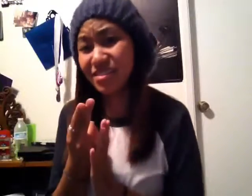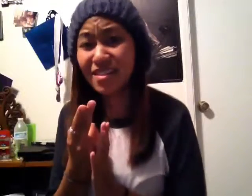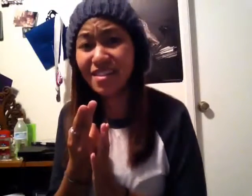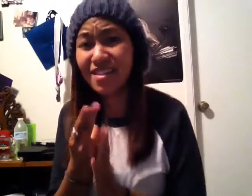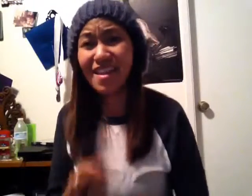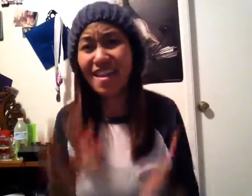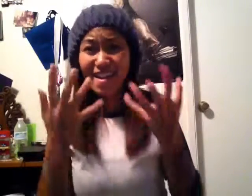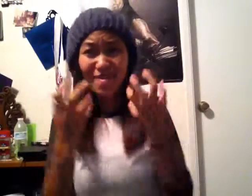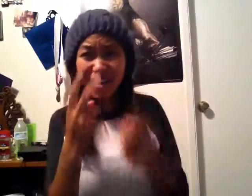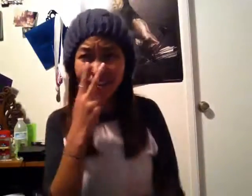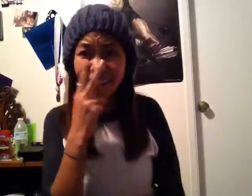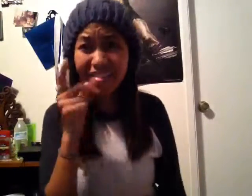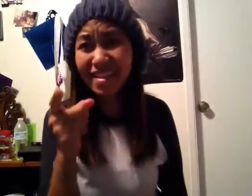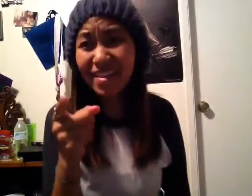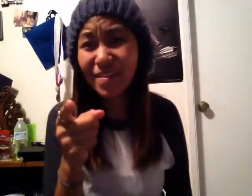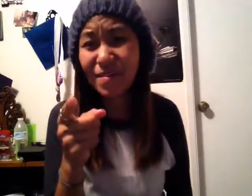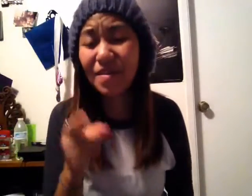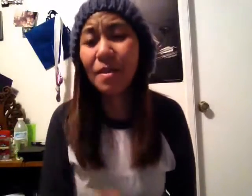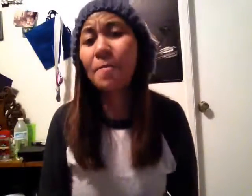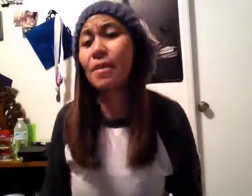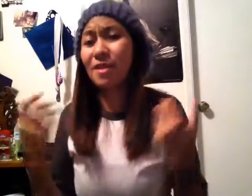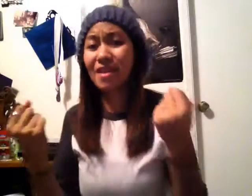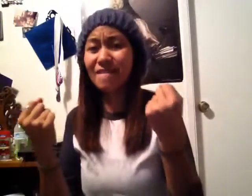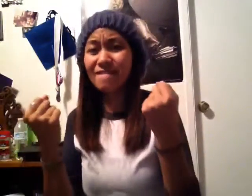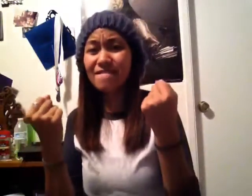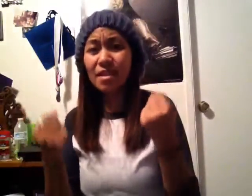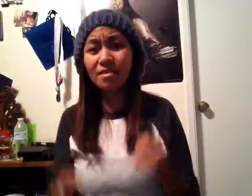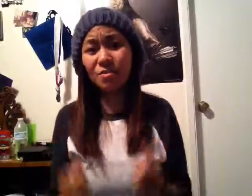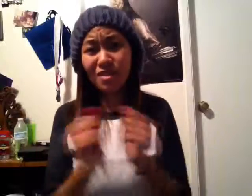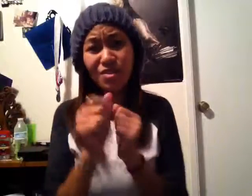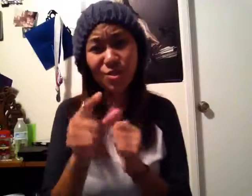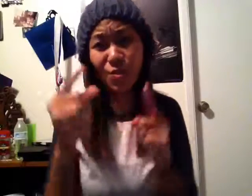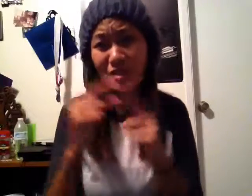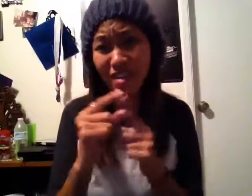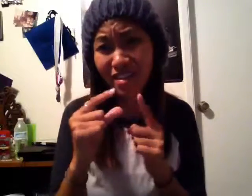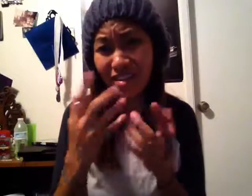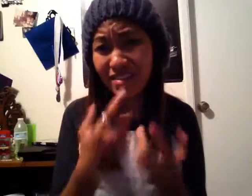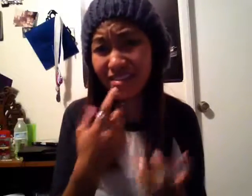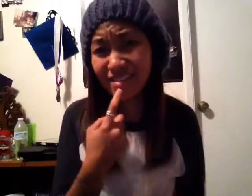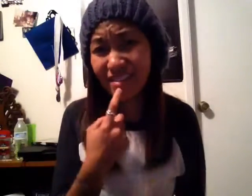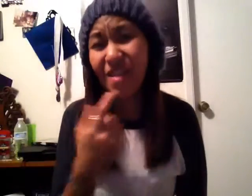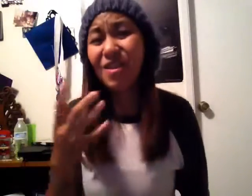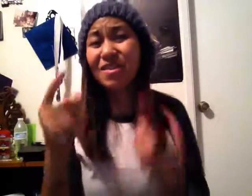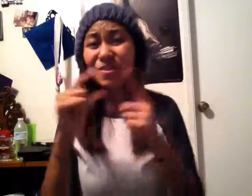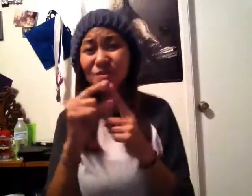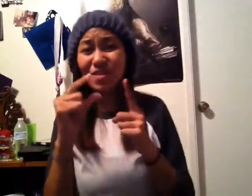I wanna see you be brave What you wanna say And let the words